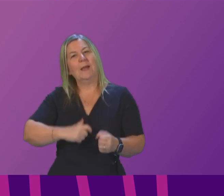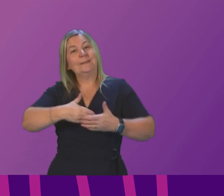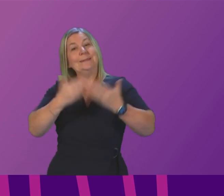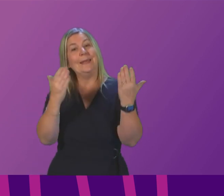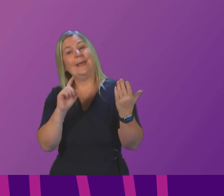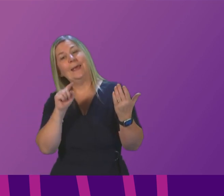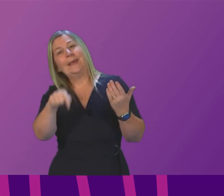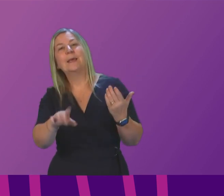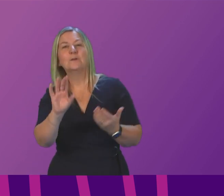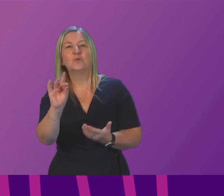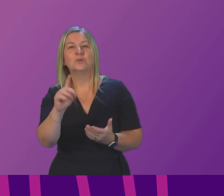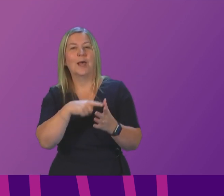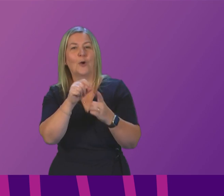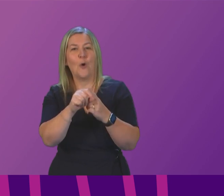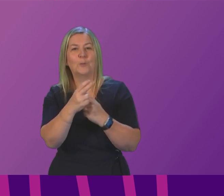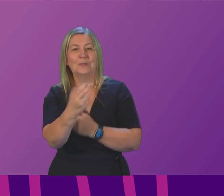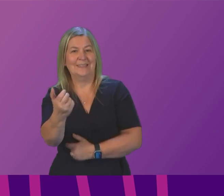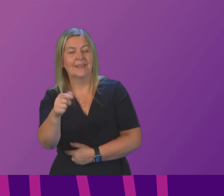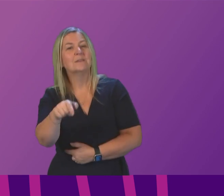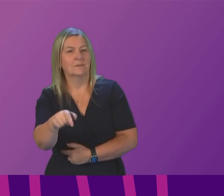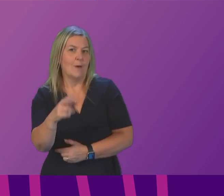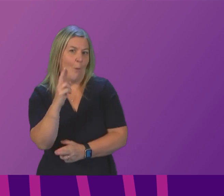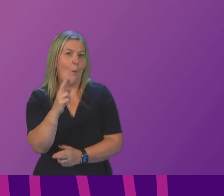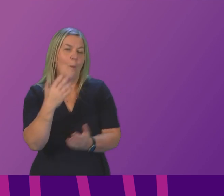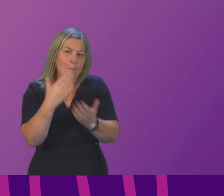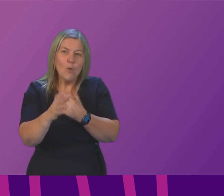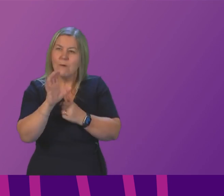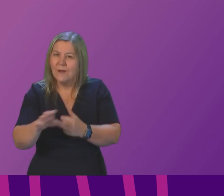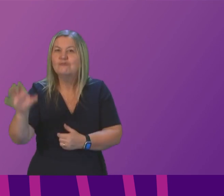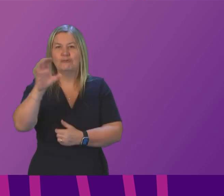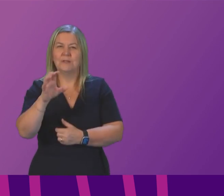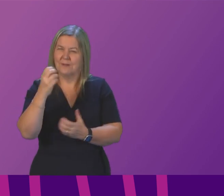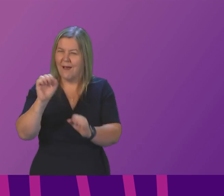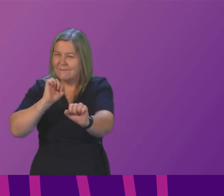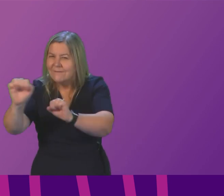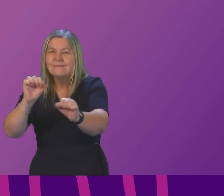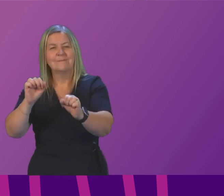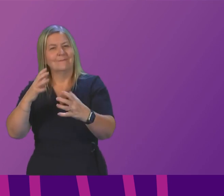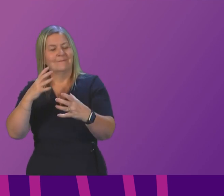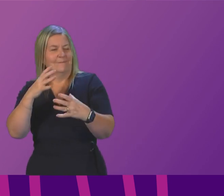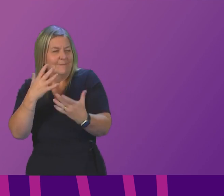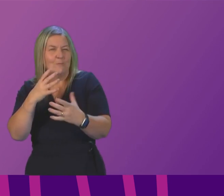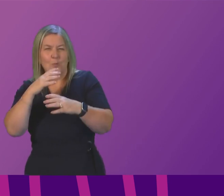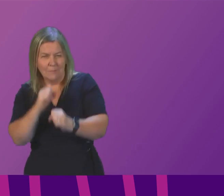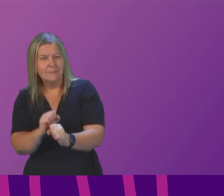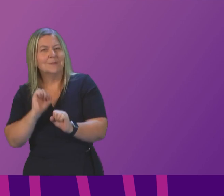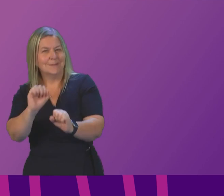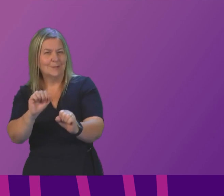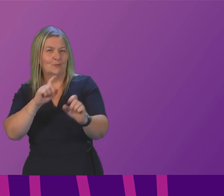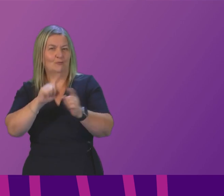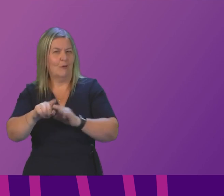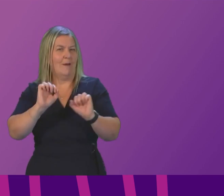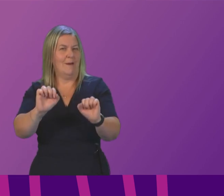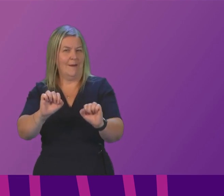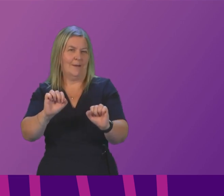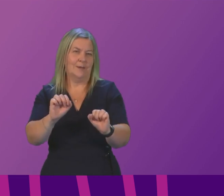Tuesday when I hope we will see many more countries coming forward with very strong commitments on gender responsive climate action question number